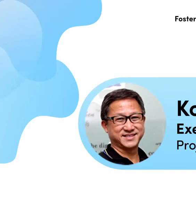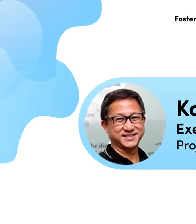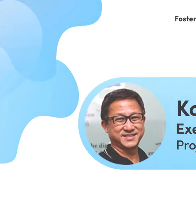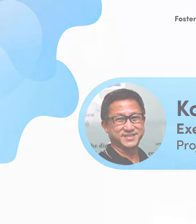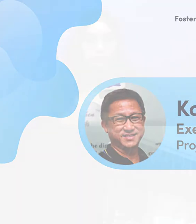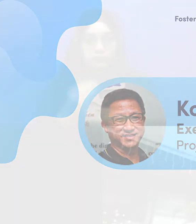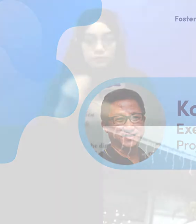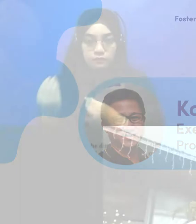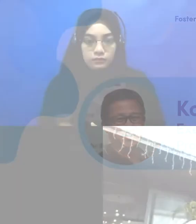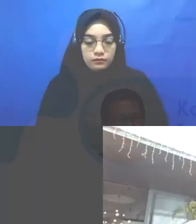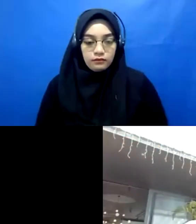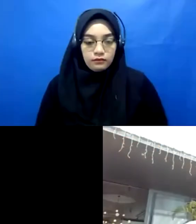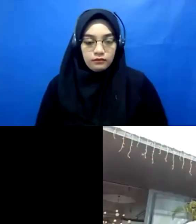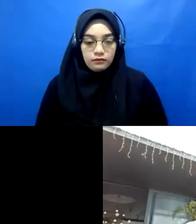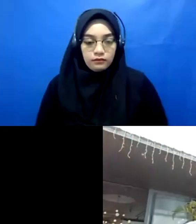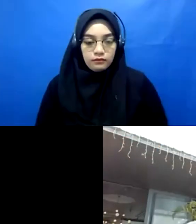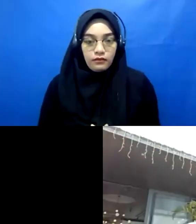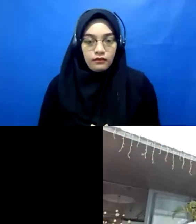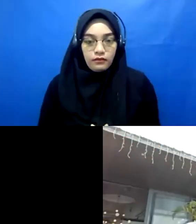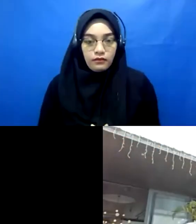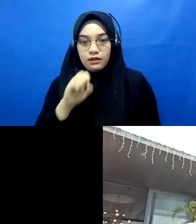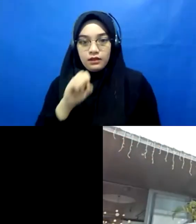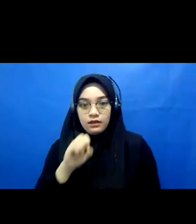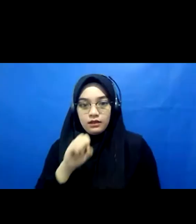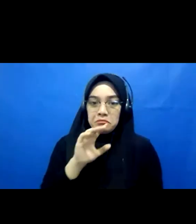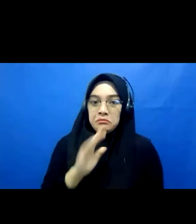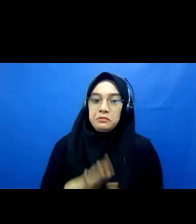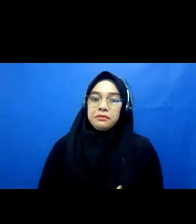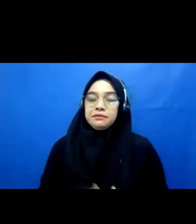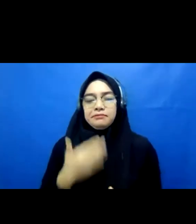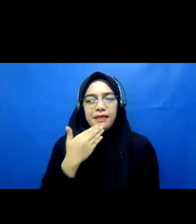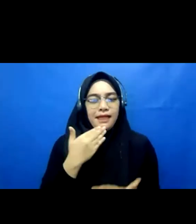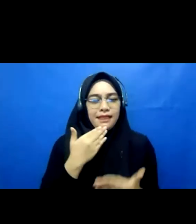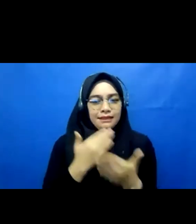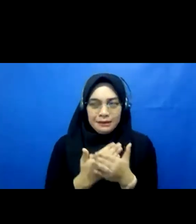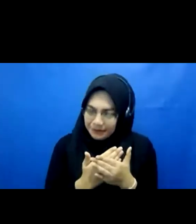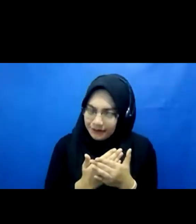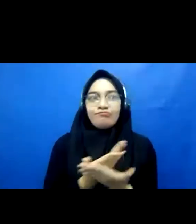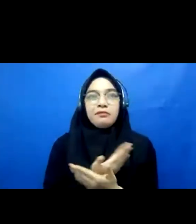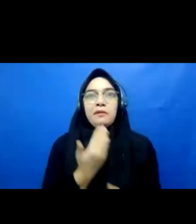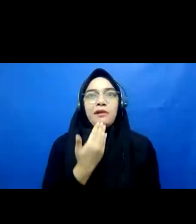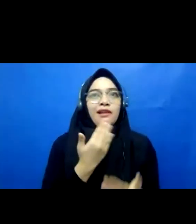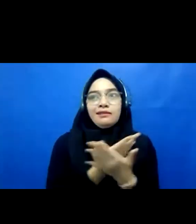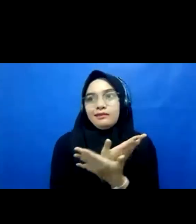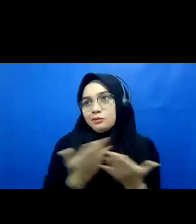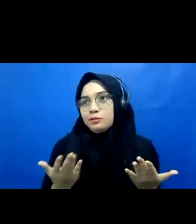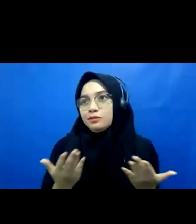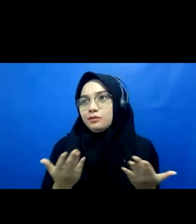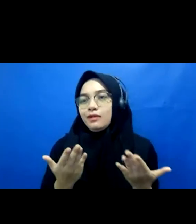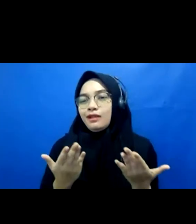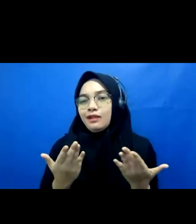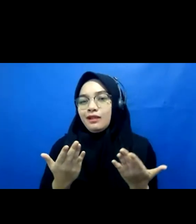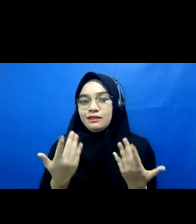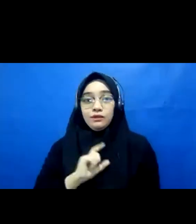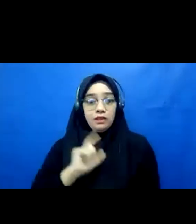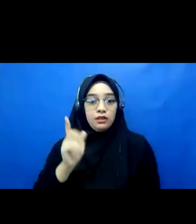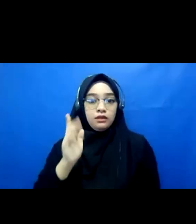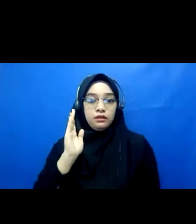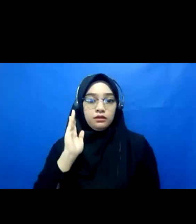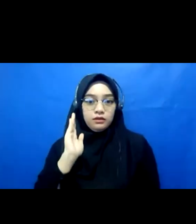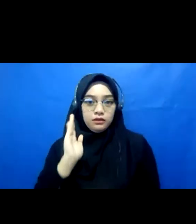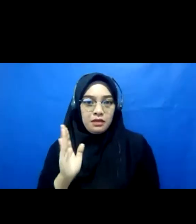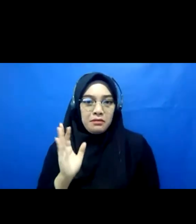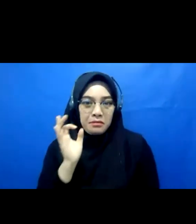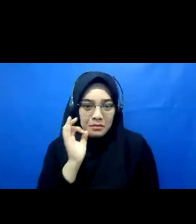okay first of all thank you allison and thank you guys for inviting us uh i do apologize because i'm in the middle if there's music